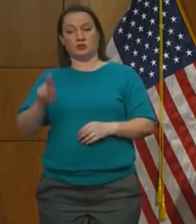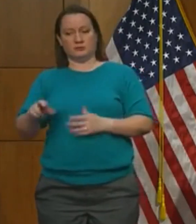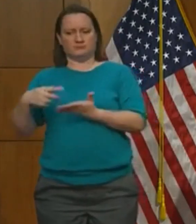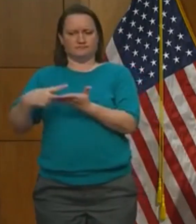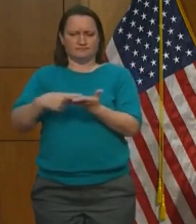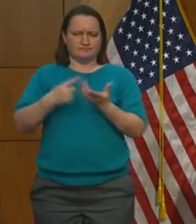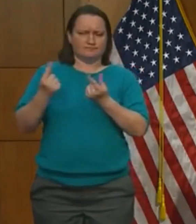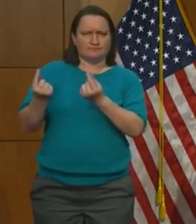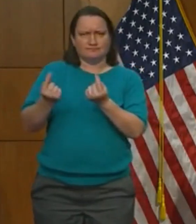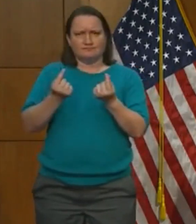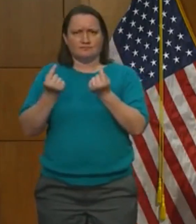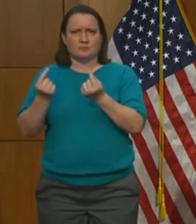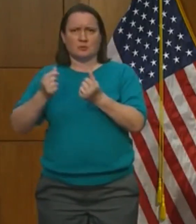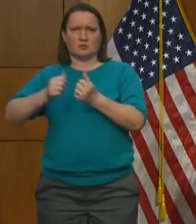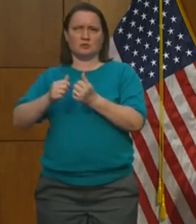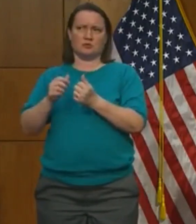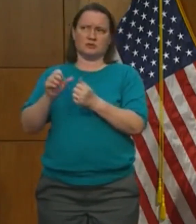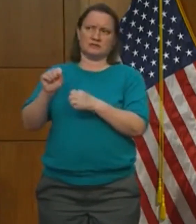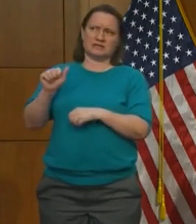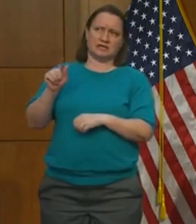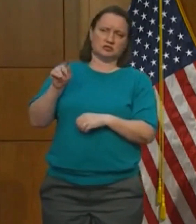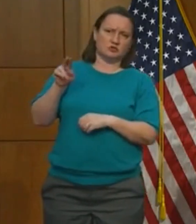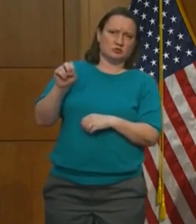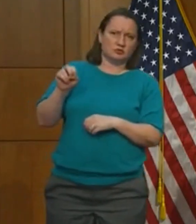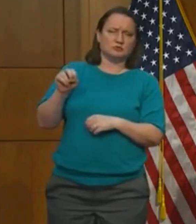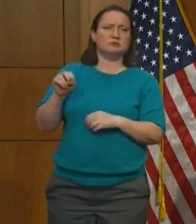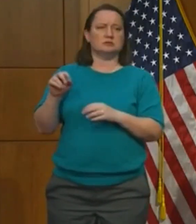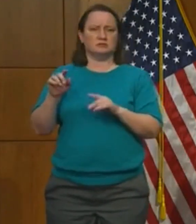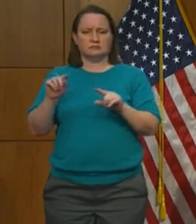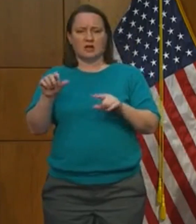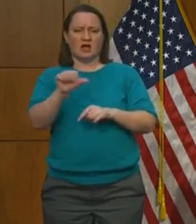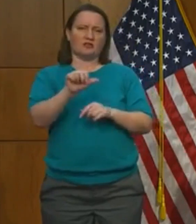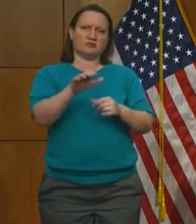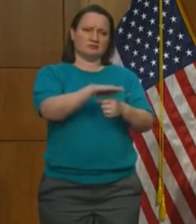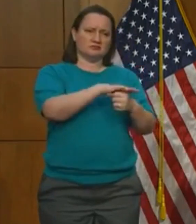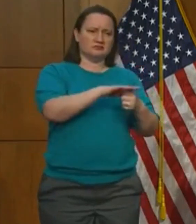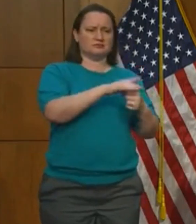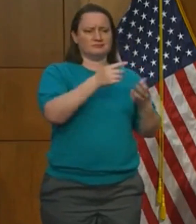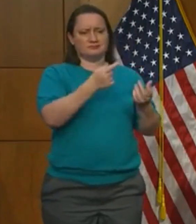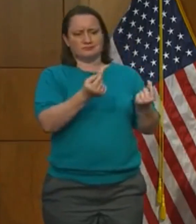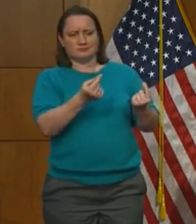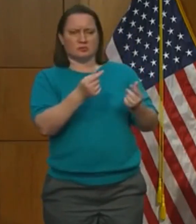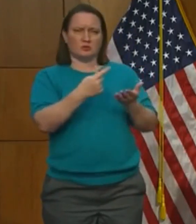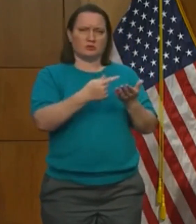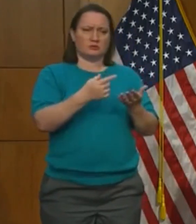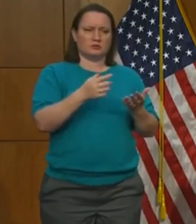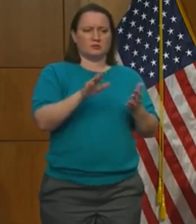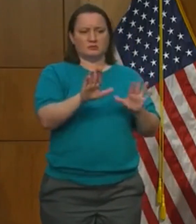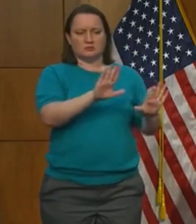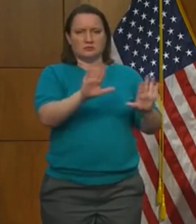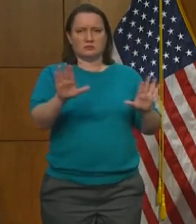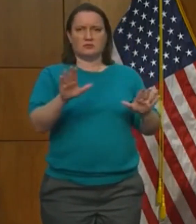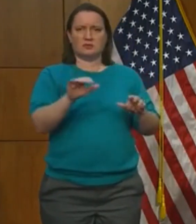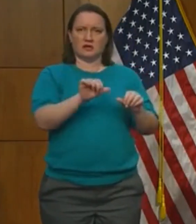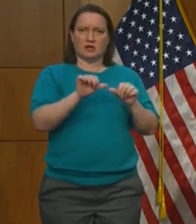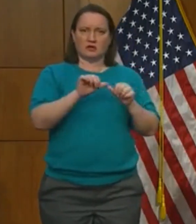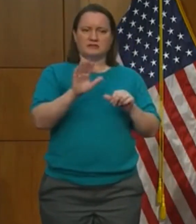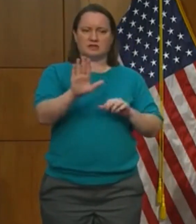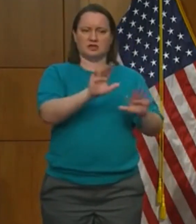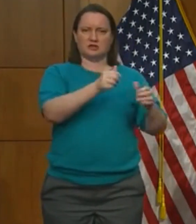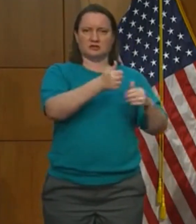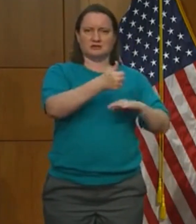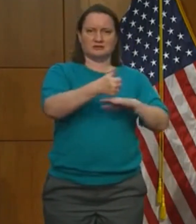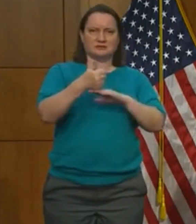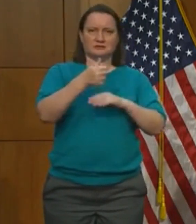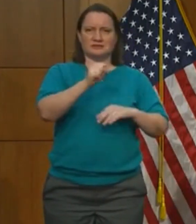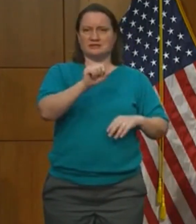on how to deal with these statues, and there are a lot of options, a lot of discussion has taken place and will continue to